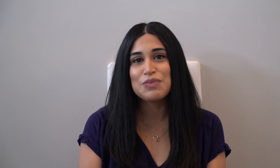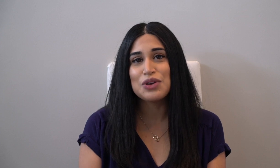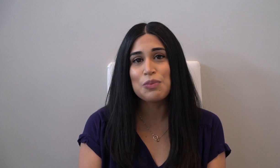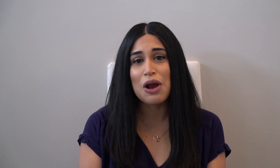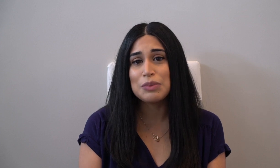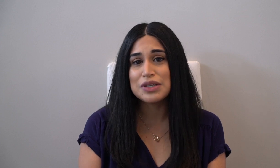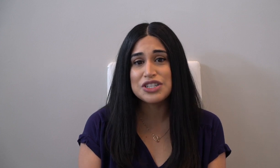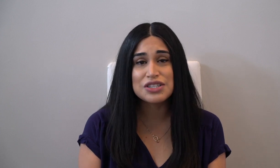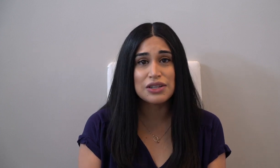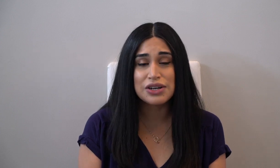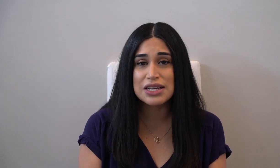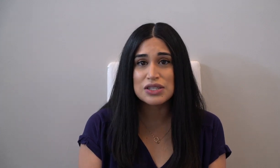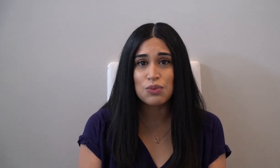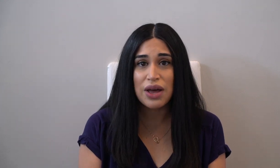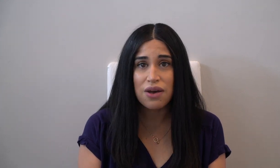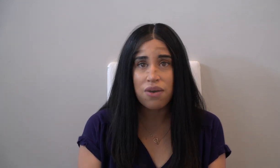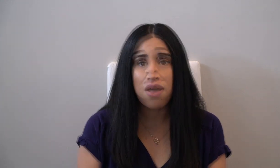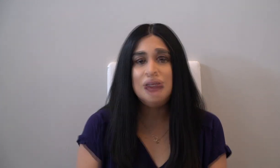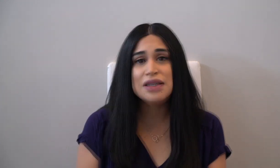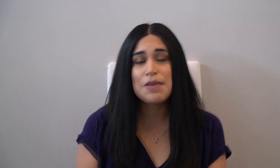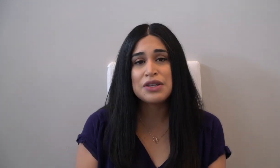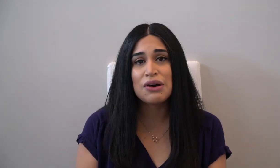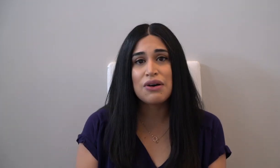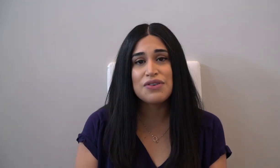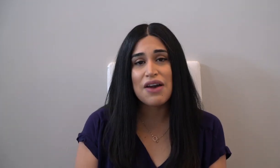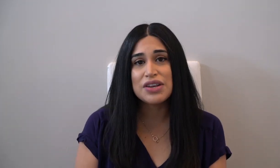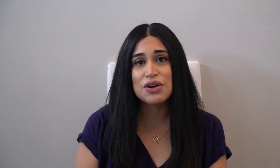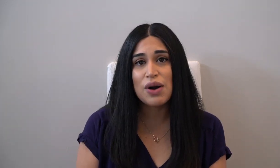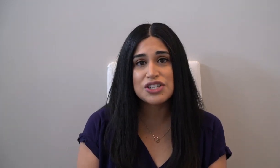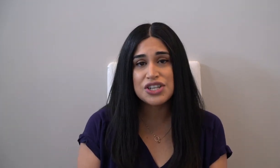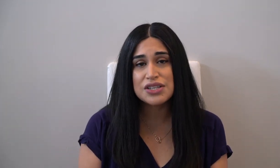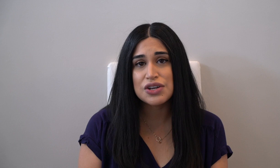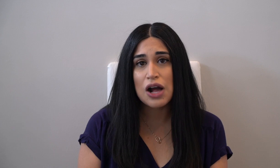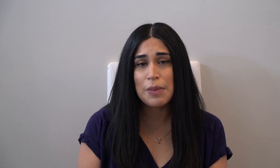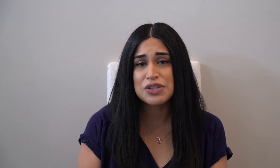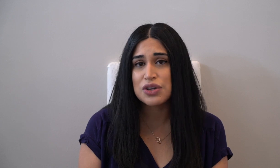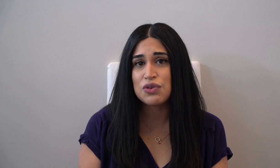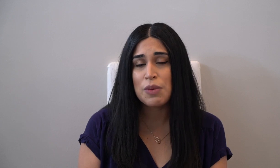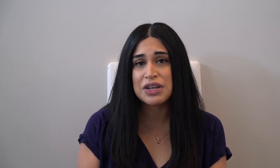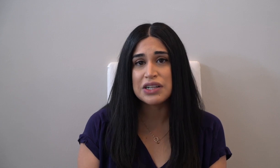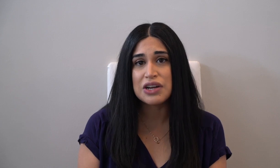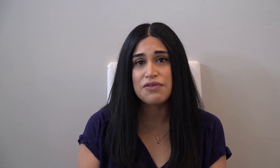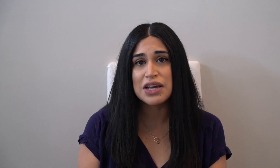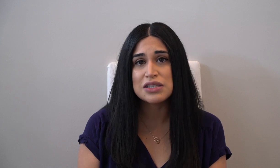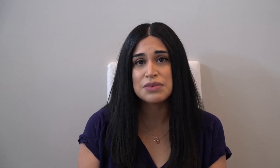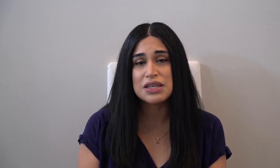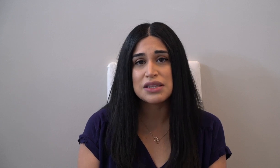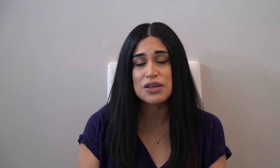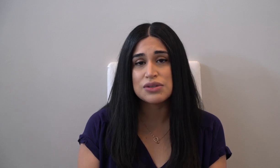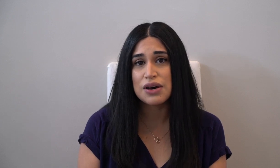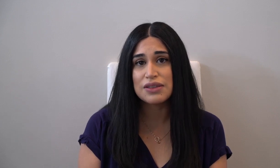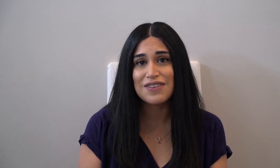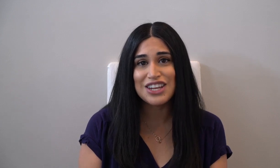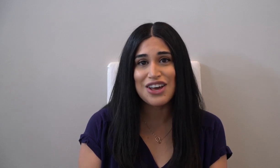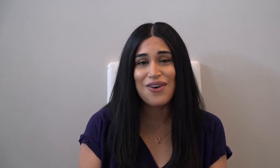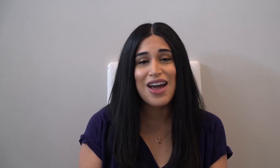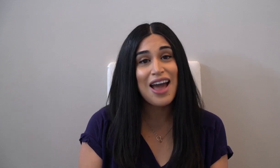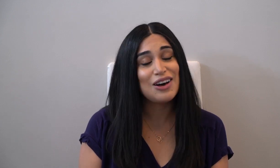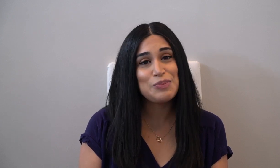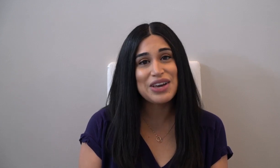You're probably just learning as well. Please let me know if you have any questions or comments or if you want me to clarify something that you saw in the video. I hope you